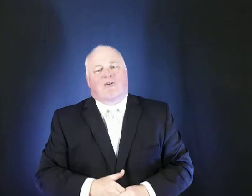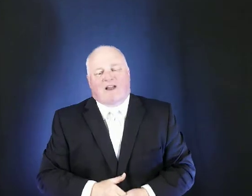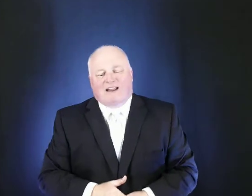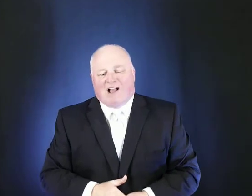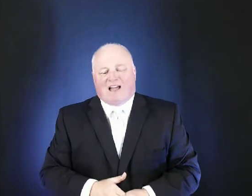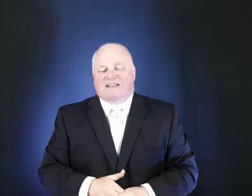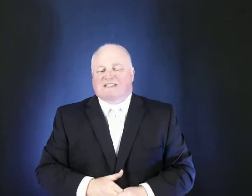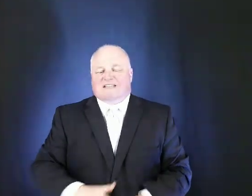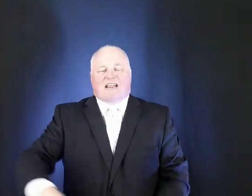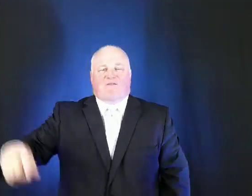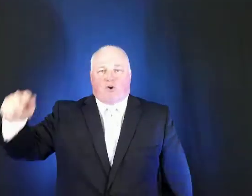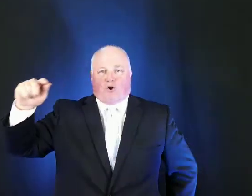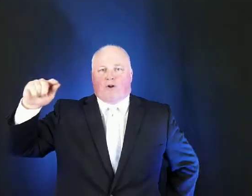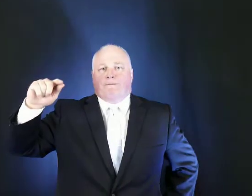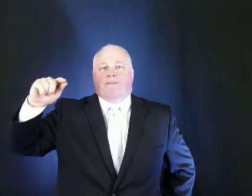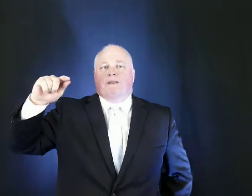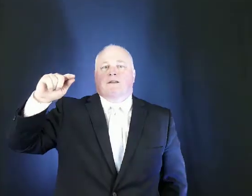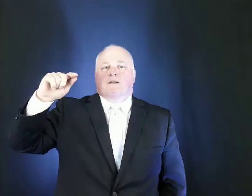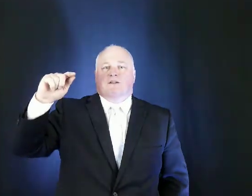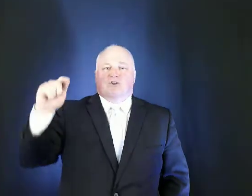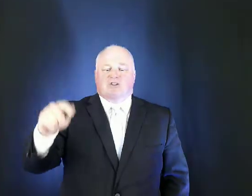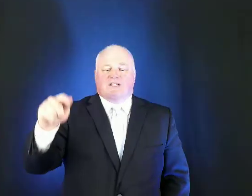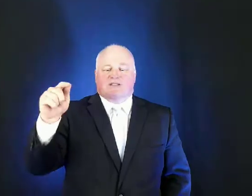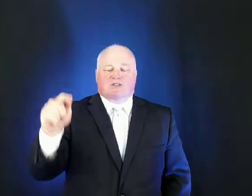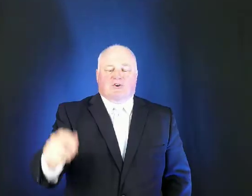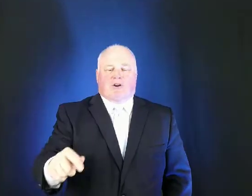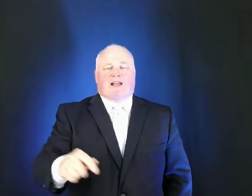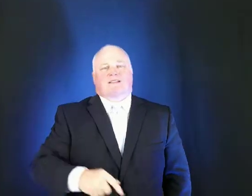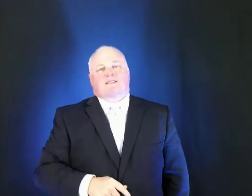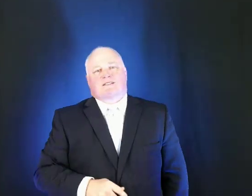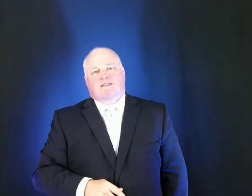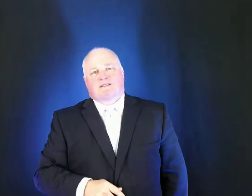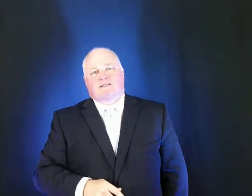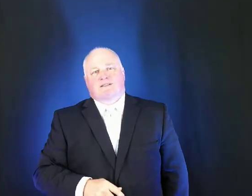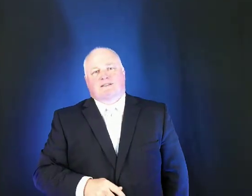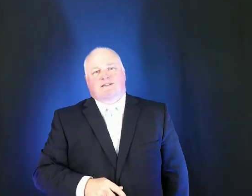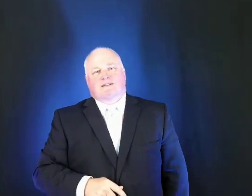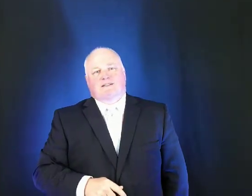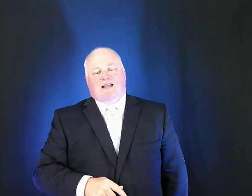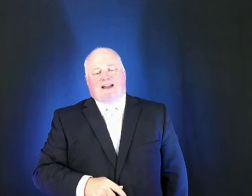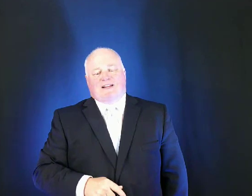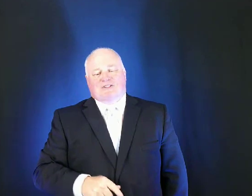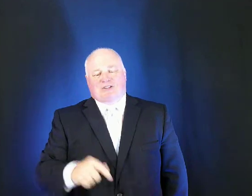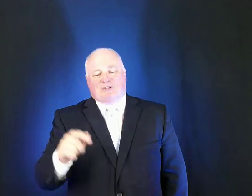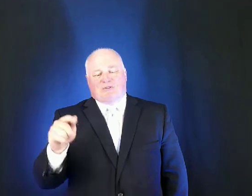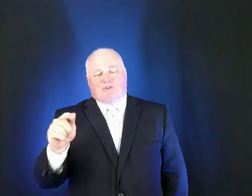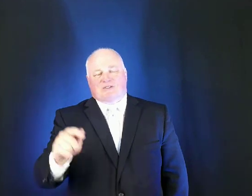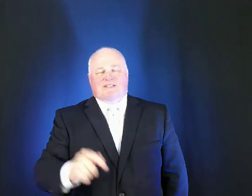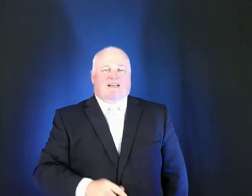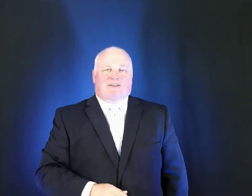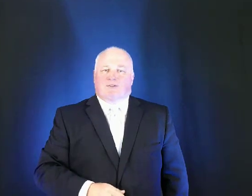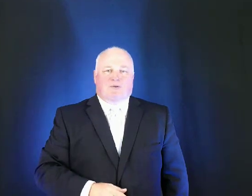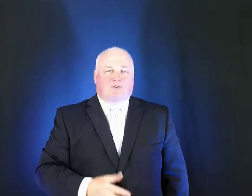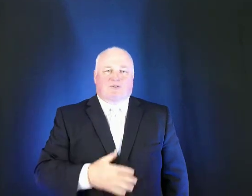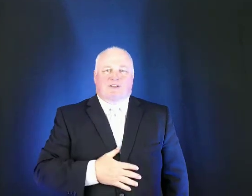great god and savior jesus christ tidings 2 verses 11 through 13